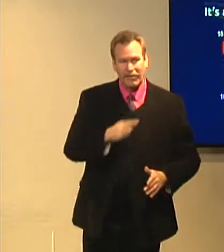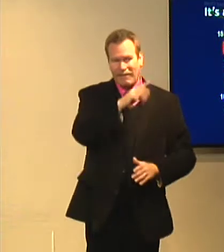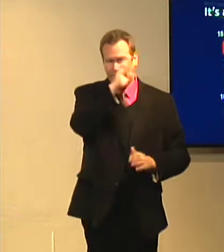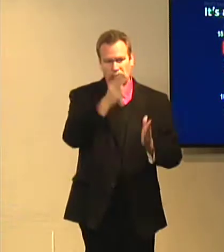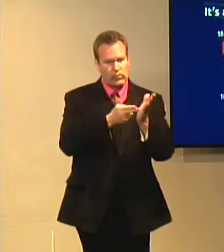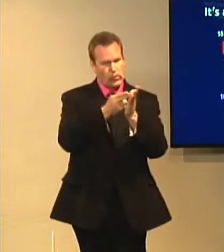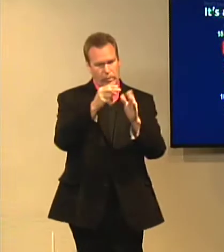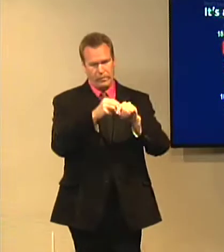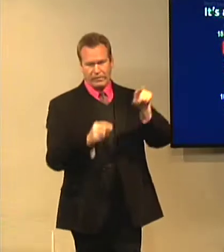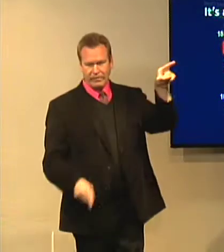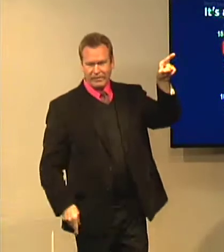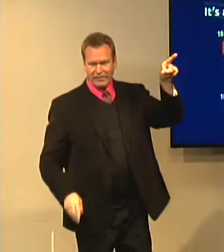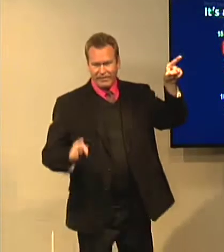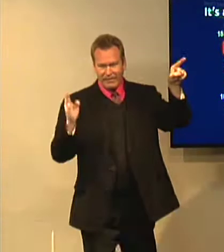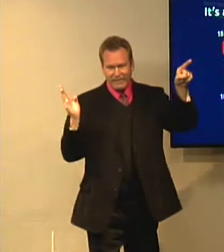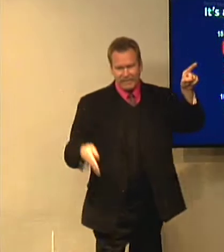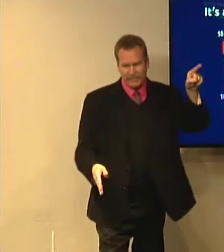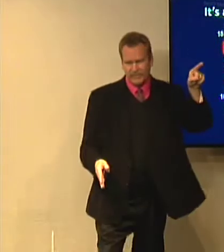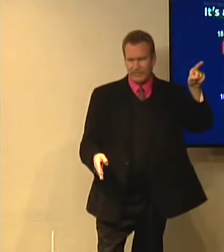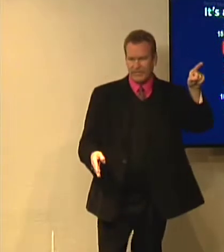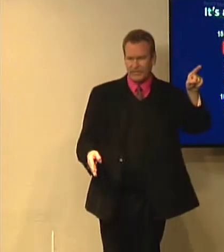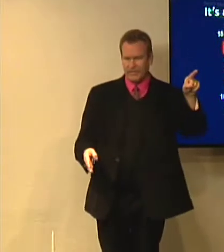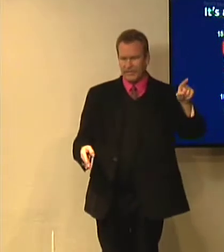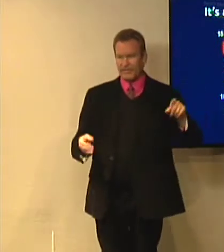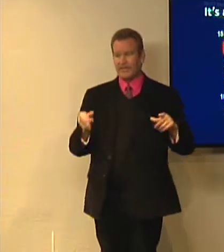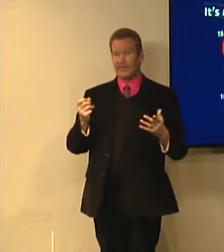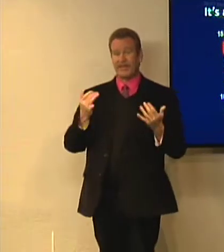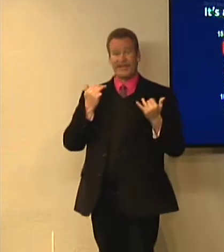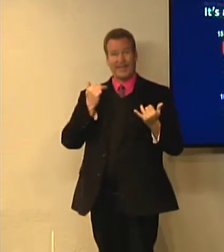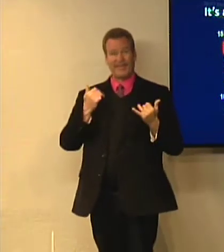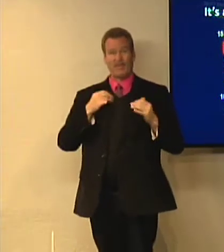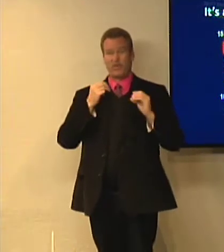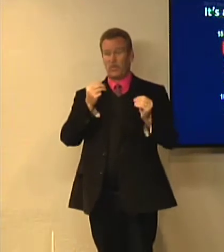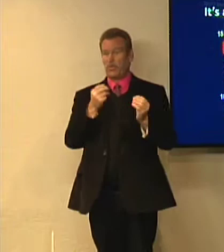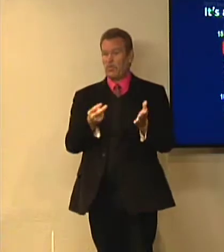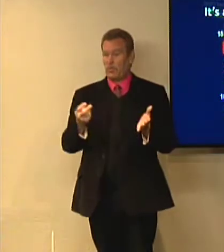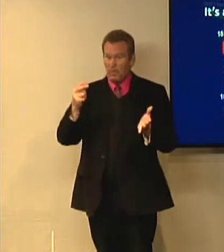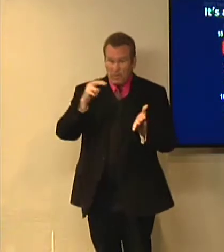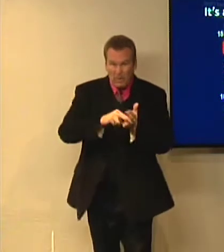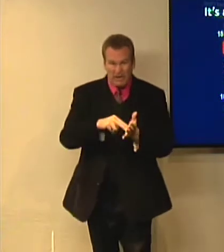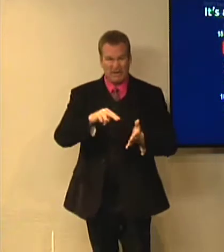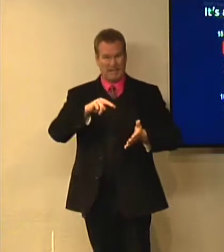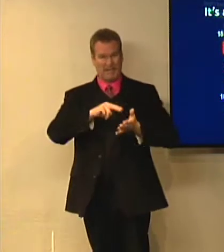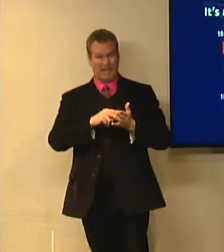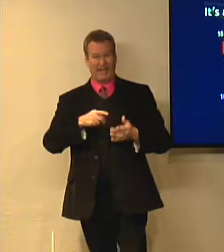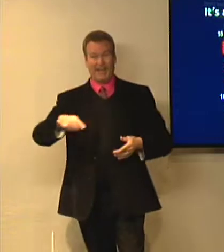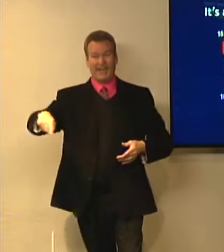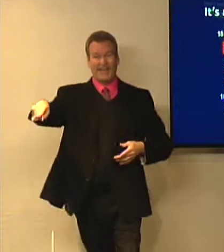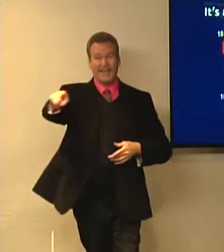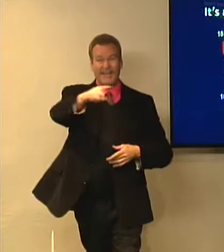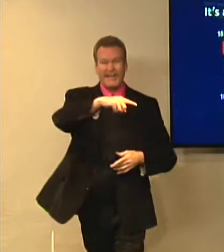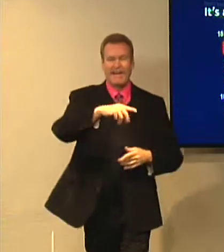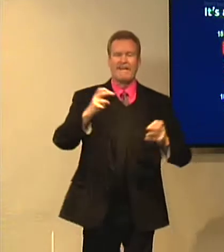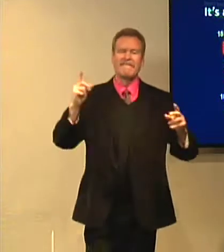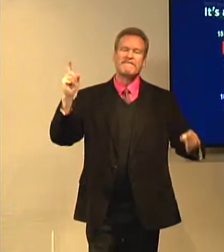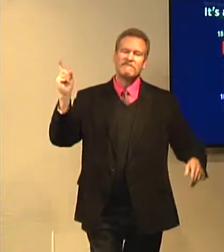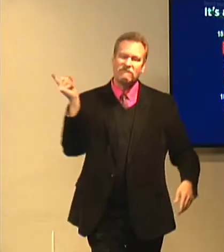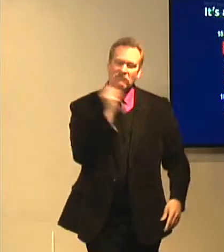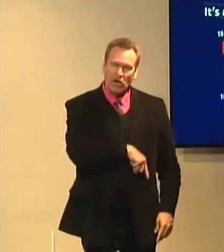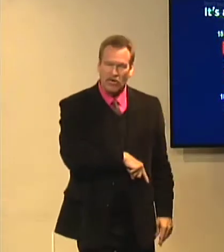liar, and he never has, there's no truth in him, he never tells the truth. And so now, if people are saying that they saw